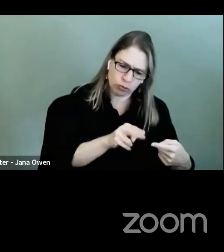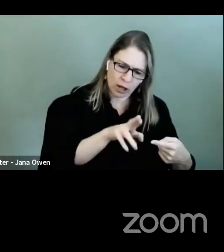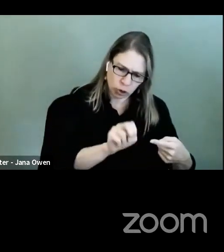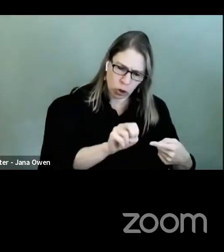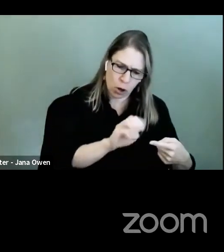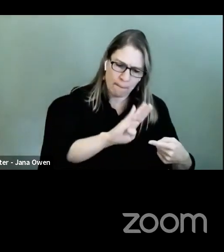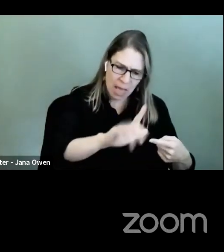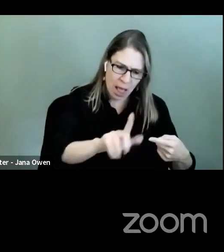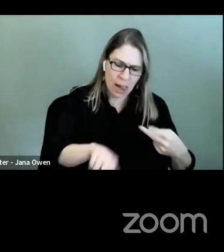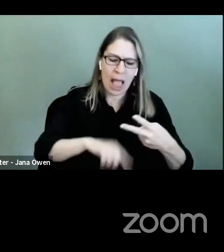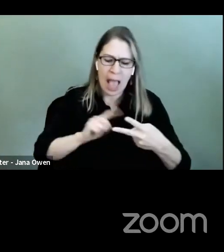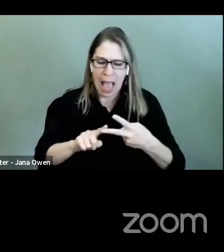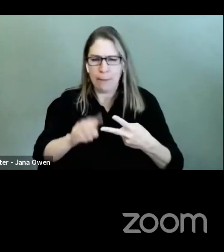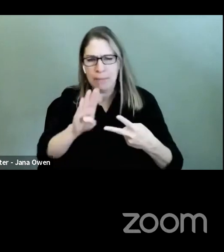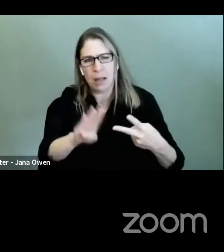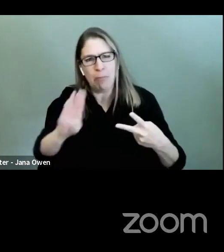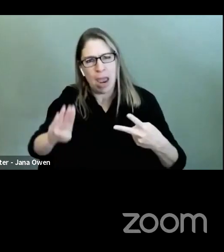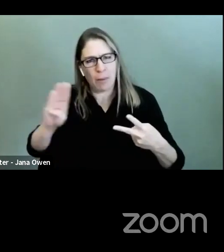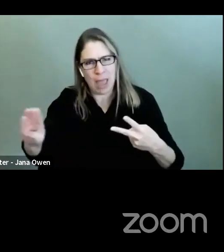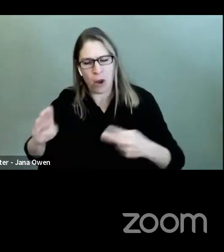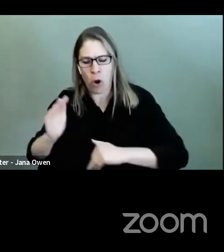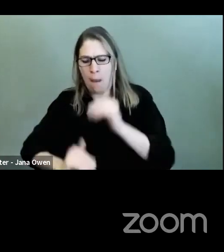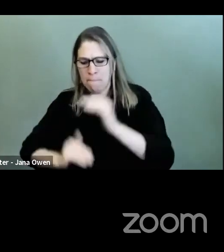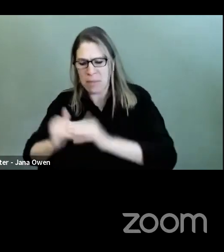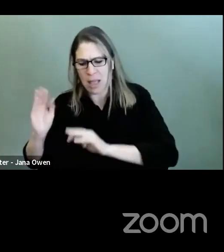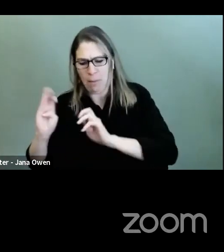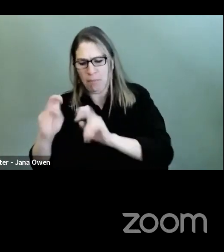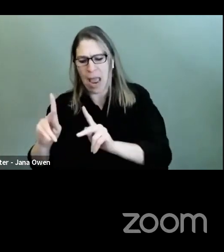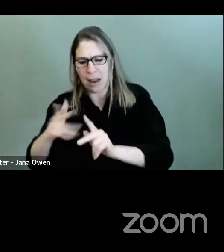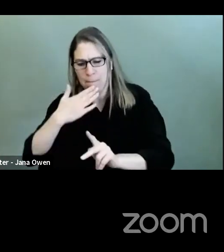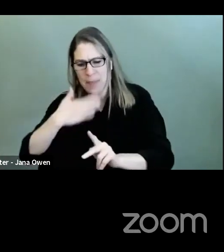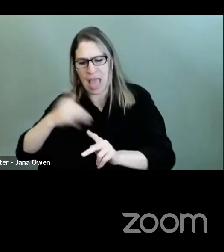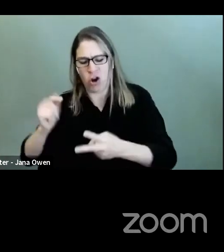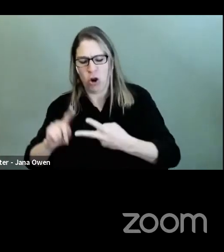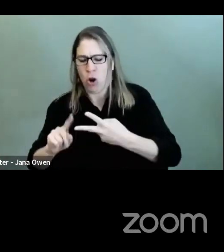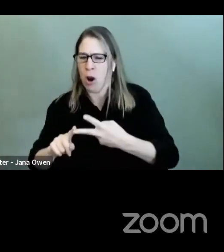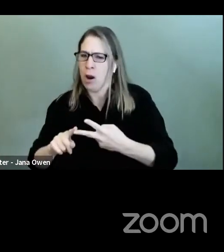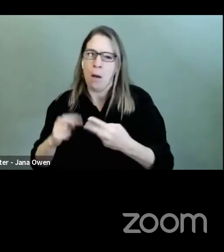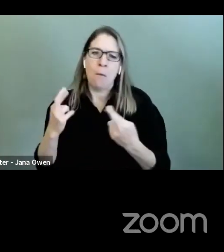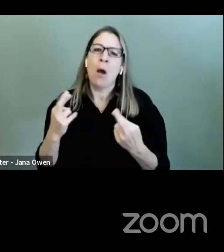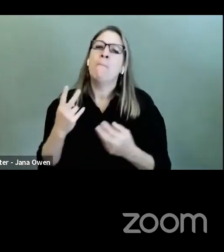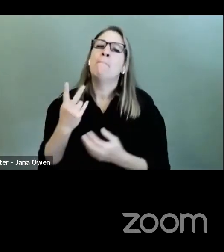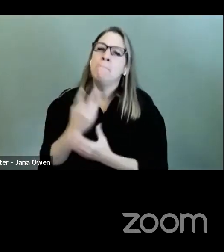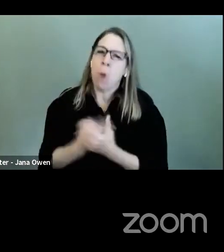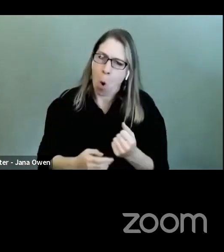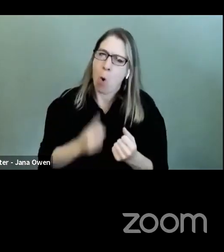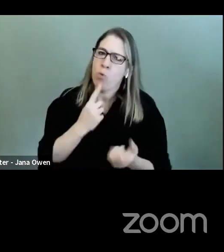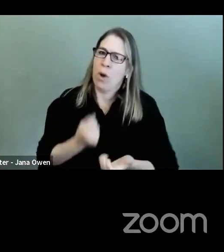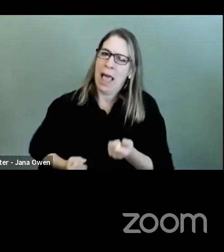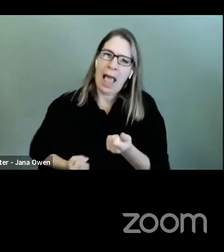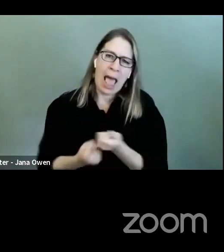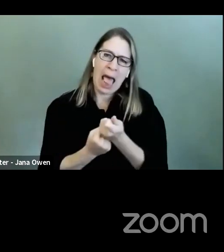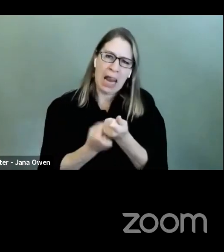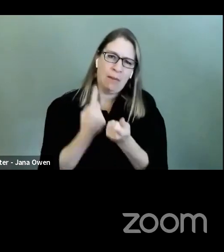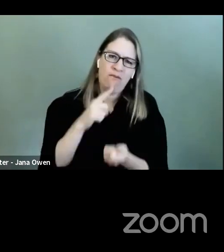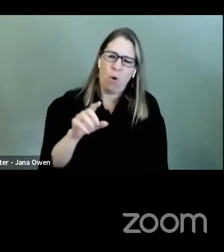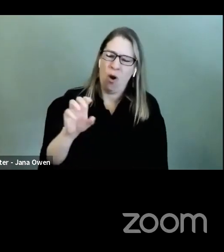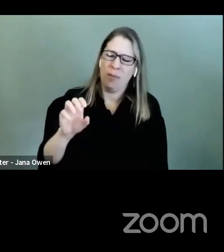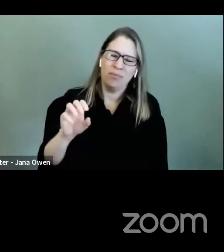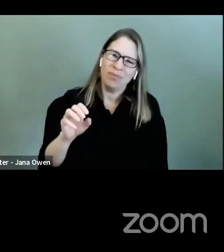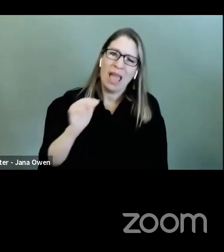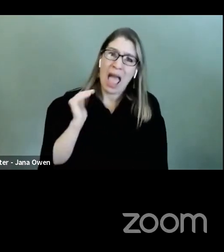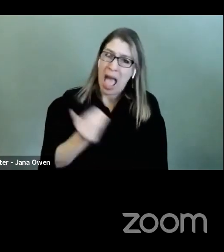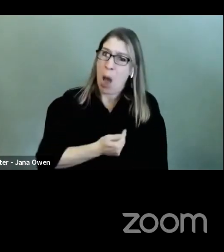systems. And not even just in our community, but sewers and drainage systems is kind of this mounting